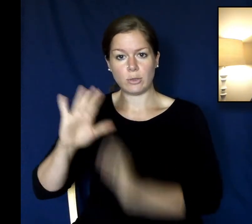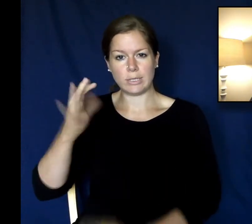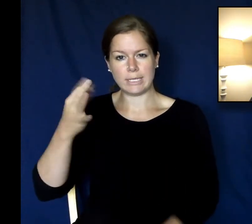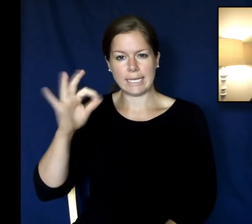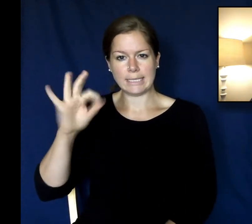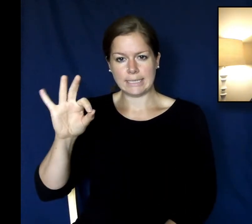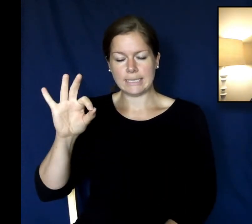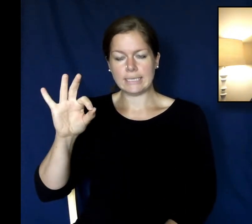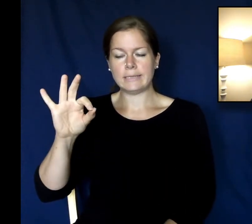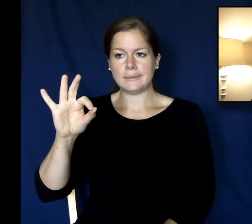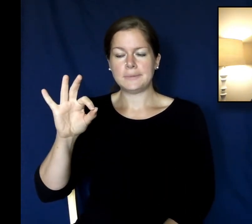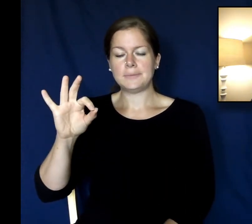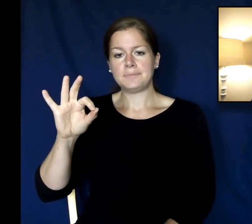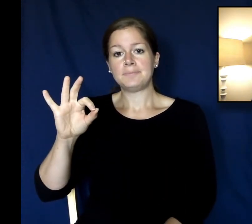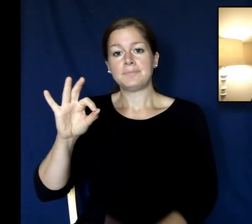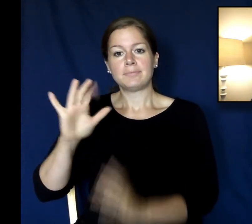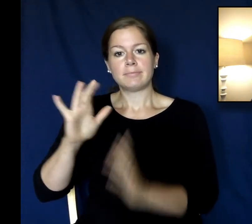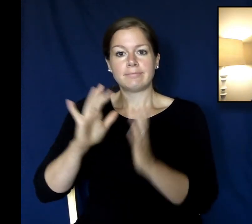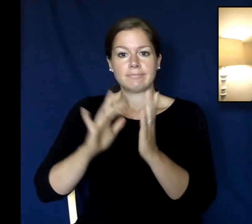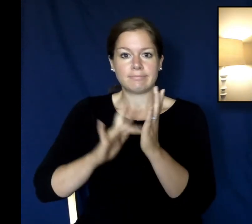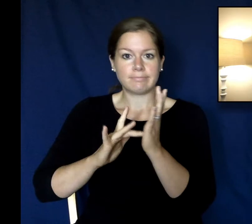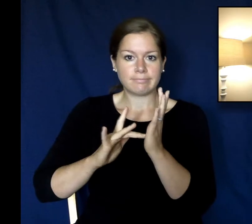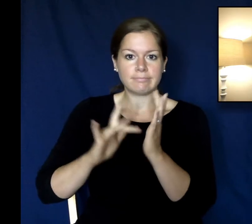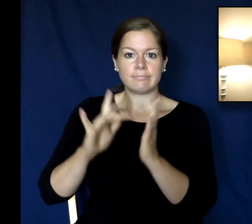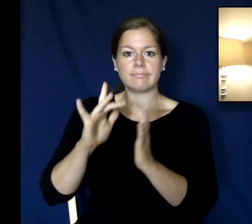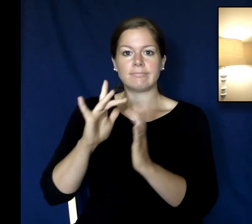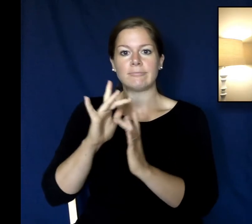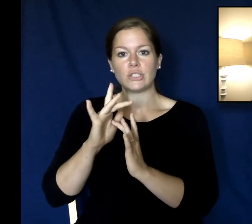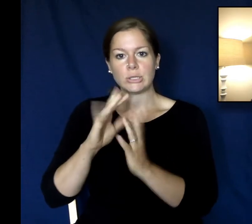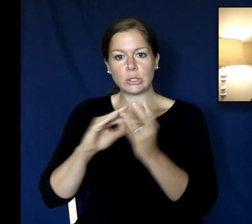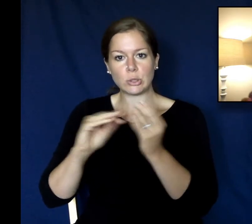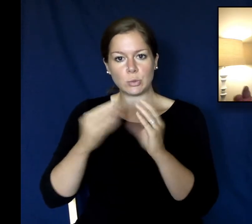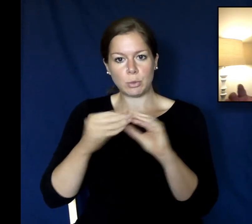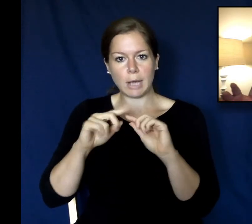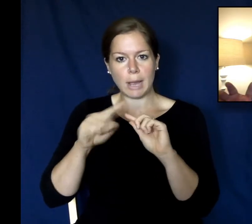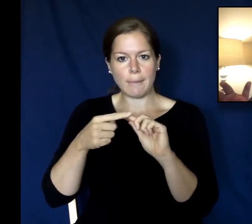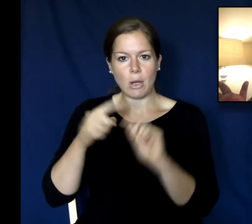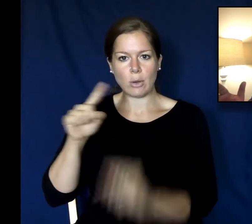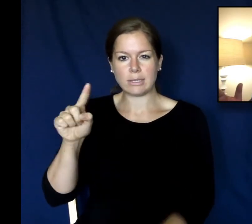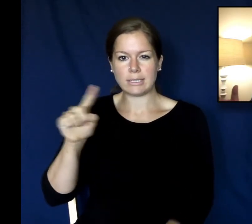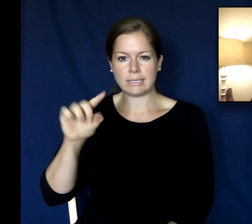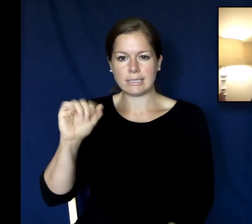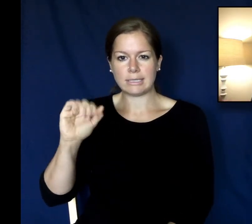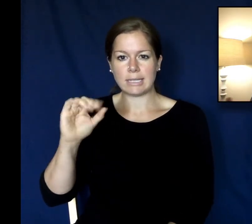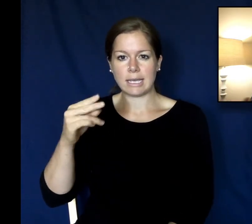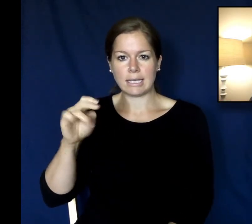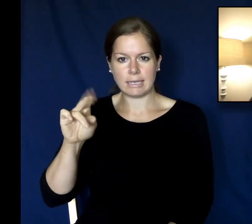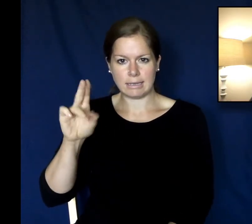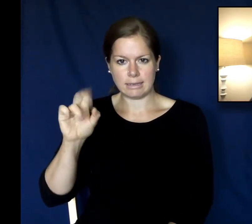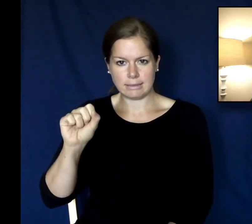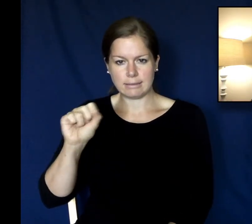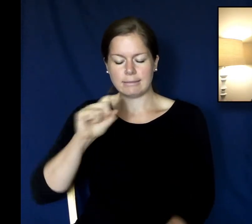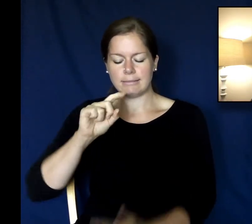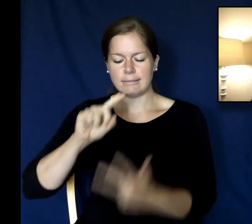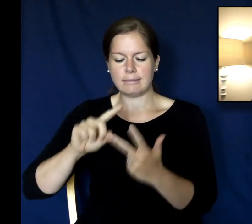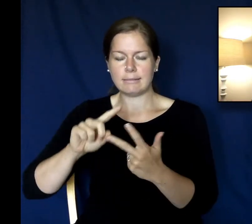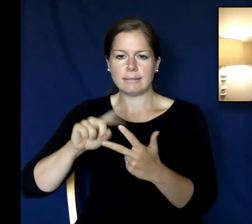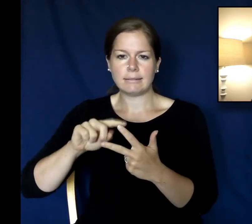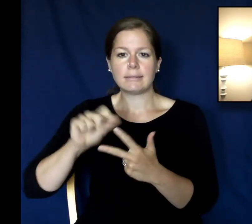in the story of Zacchaeus and you have you know the ten minas and you've got just setting up